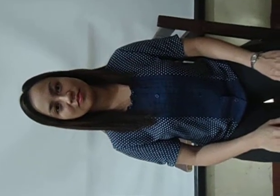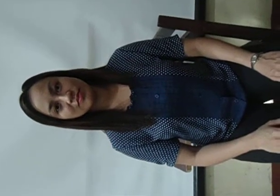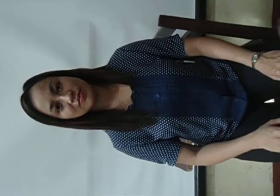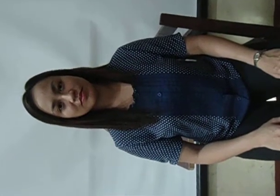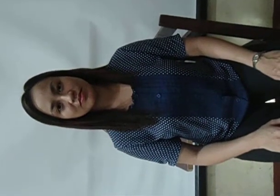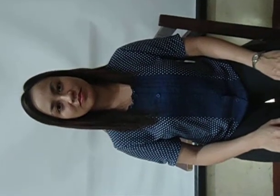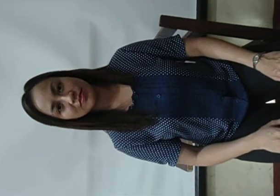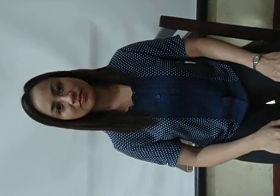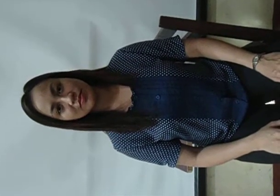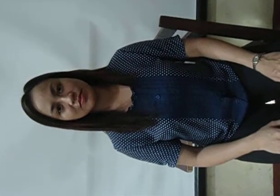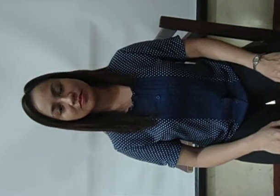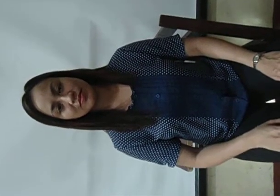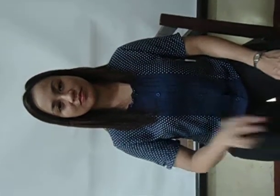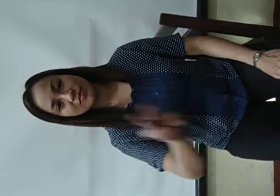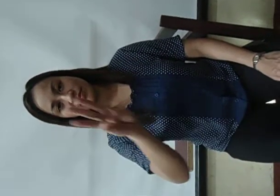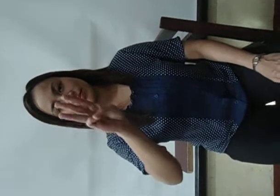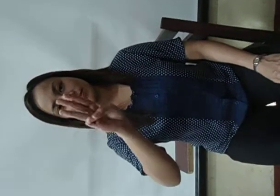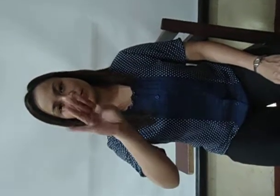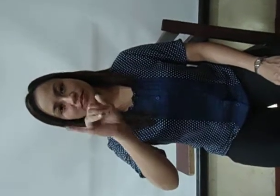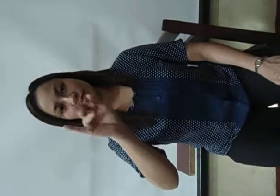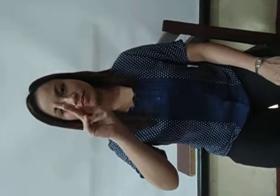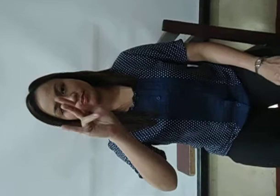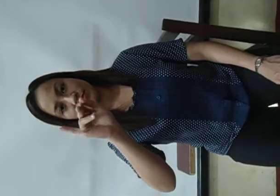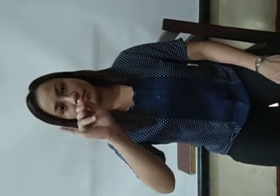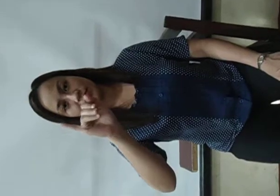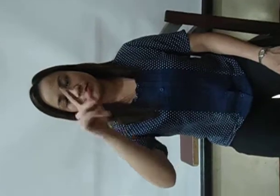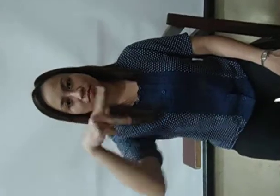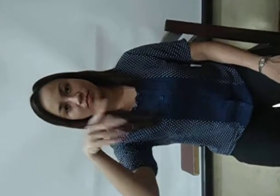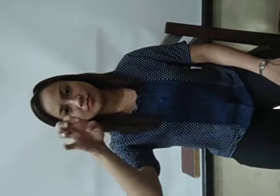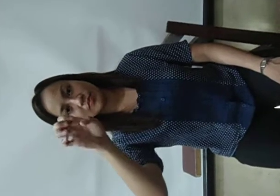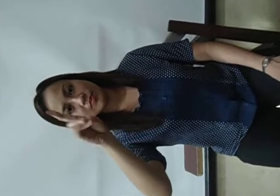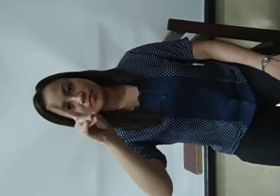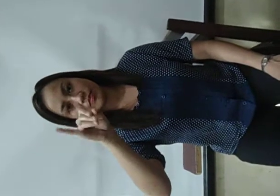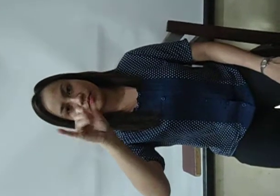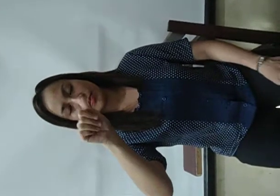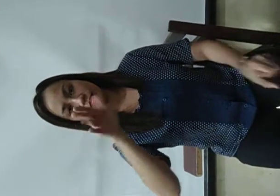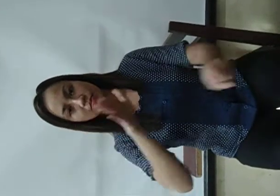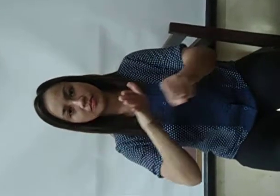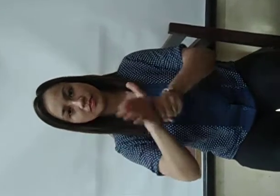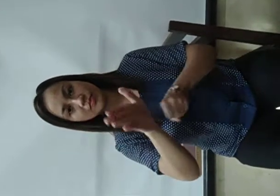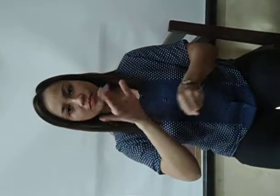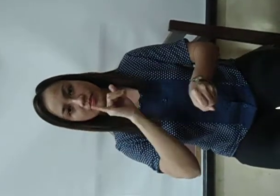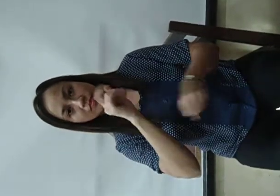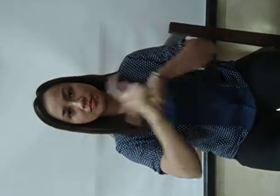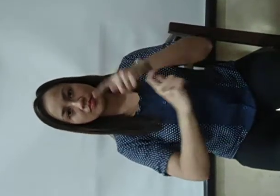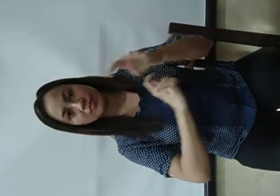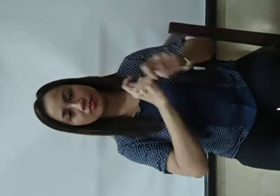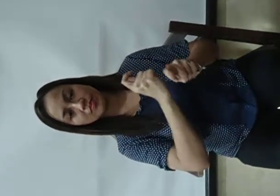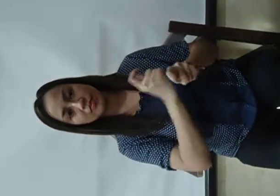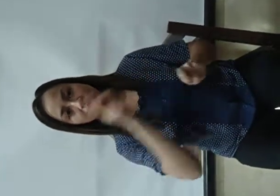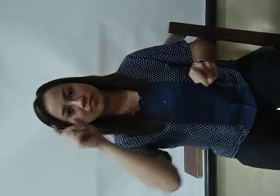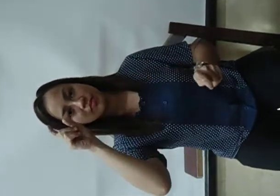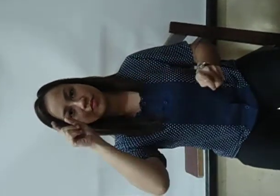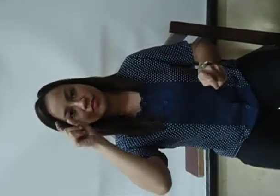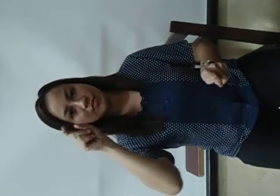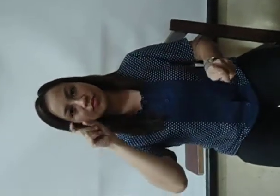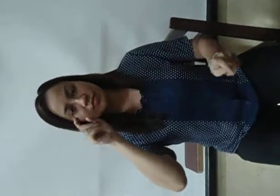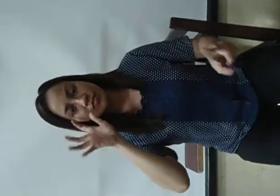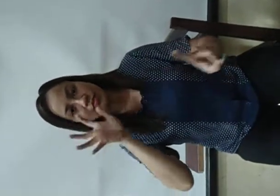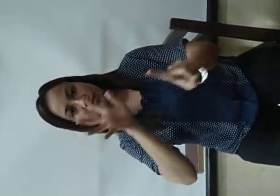According to Wikipedia, rape is a type of sexual assault, usually